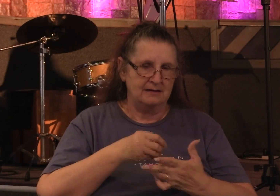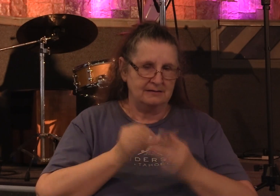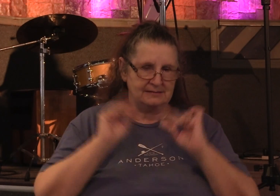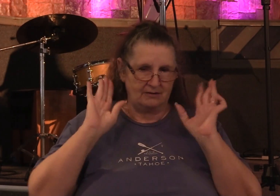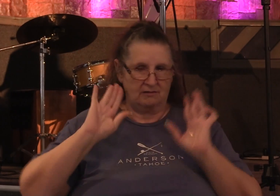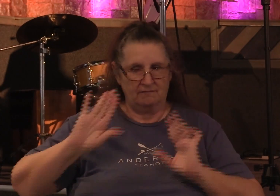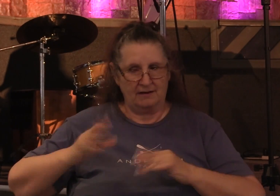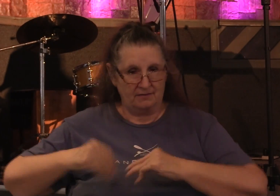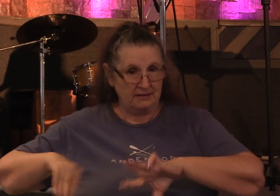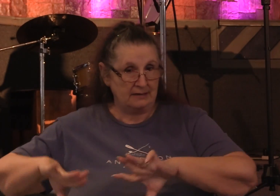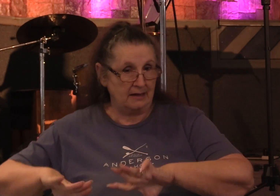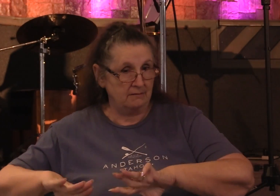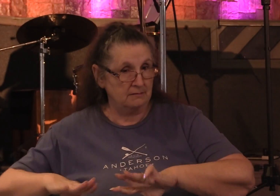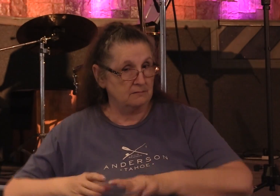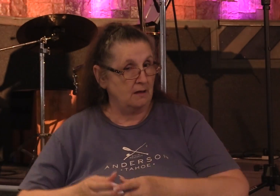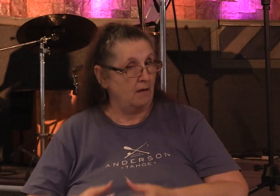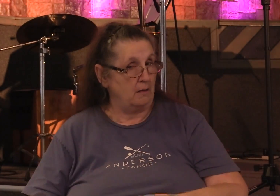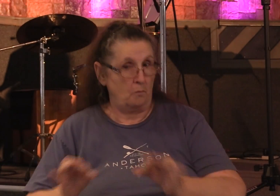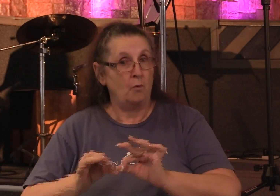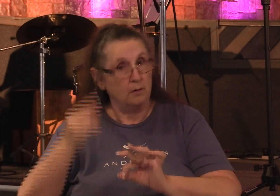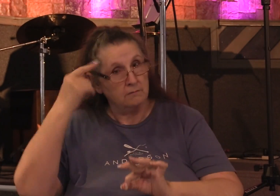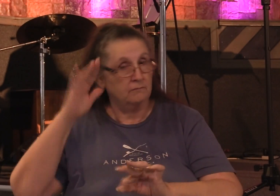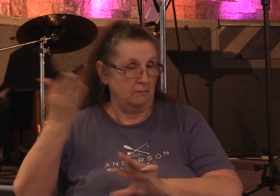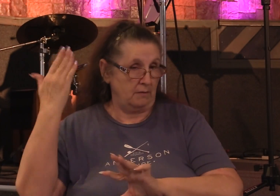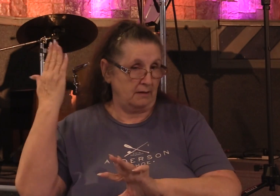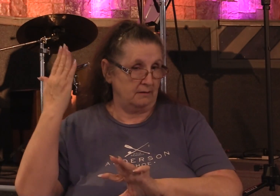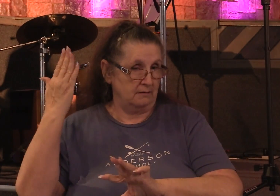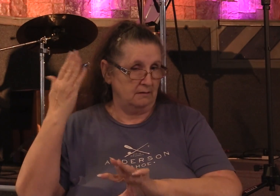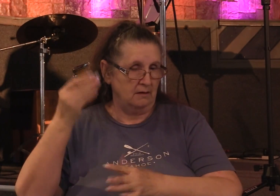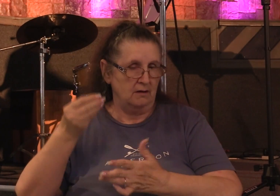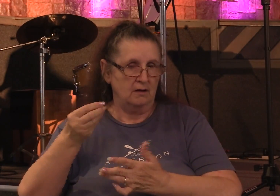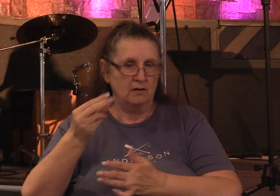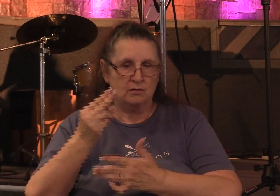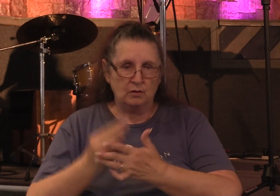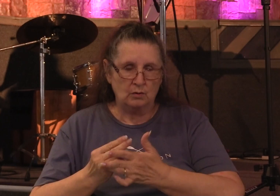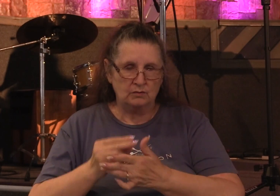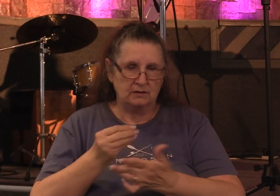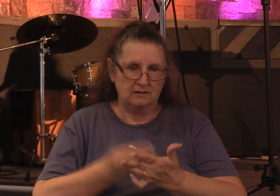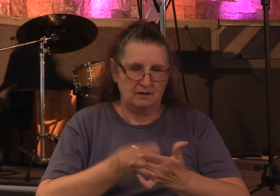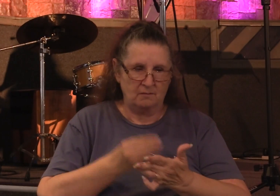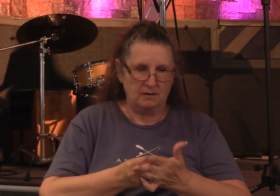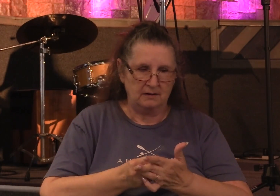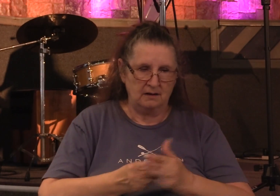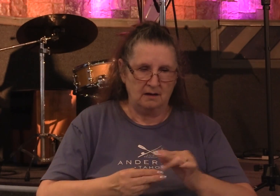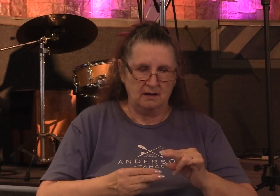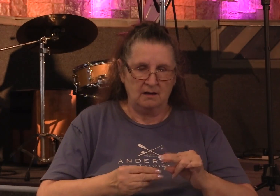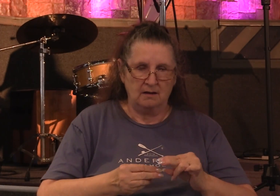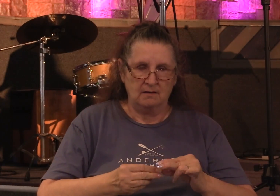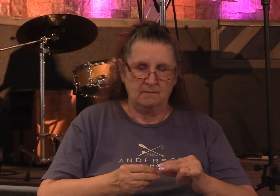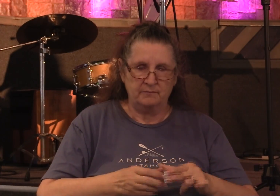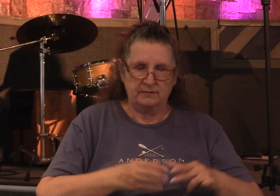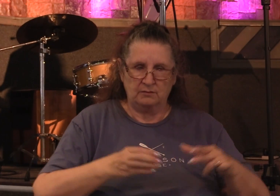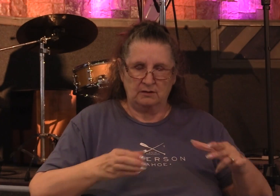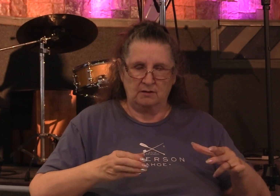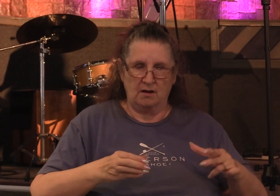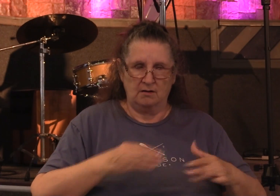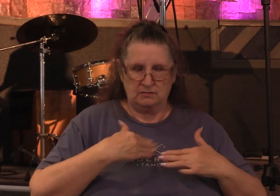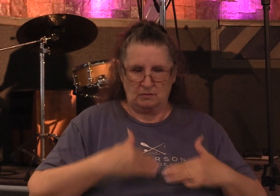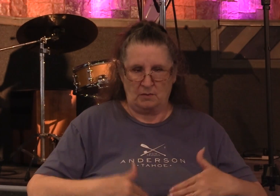was a big deal in those days and using the monies to build up the body of Christ and that same thing still